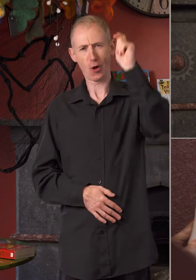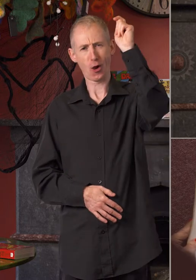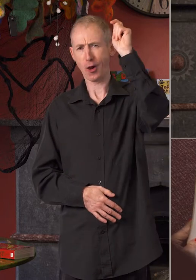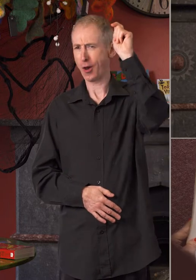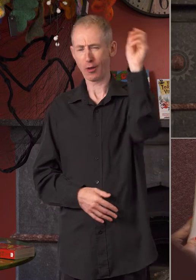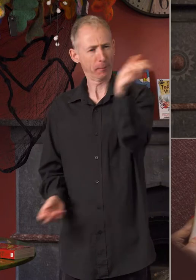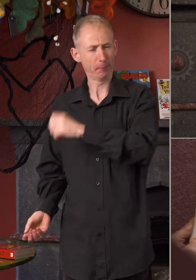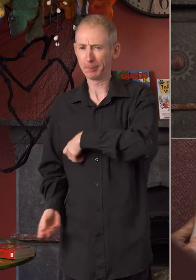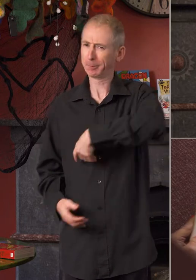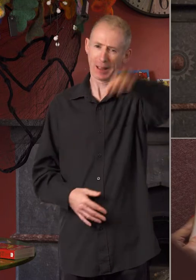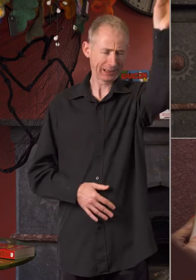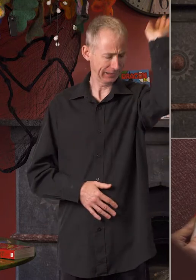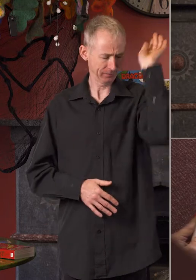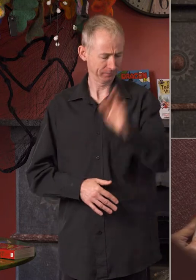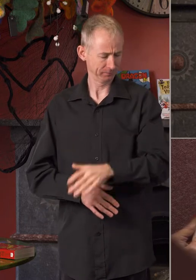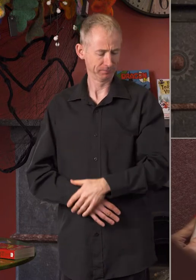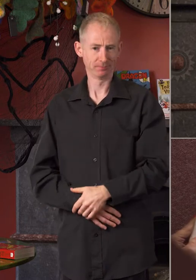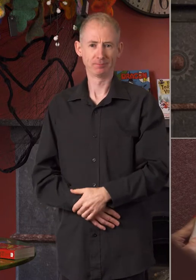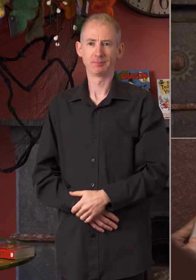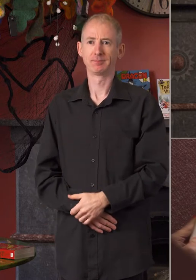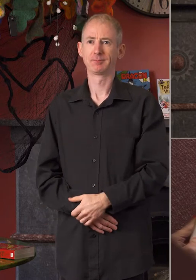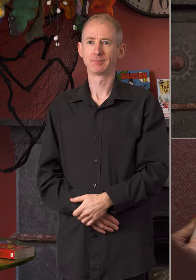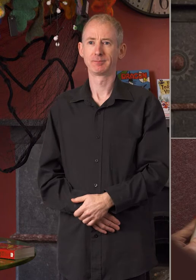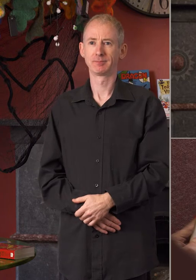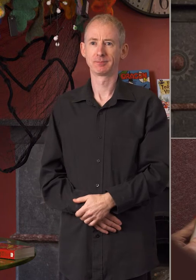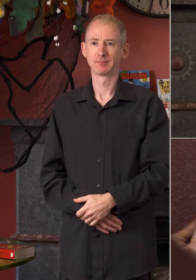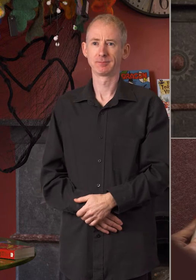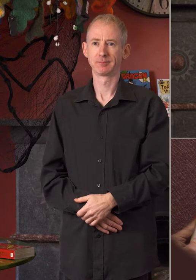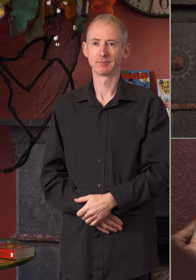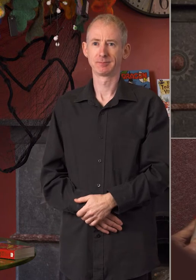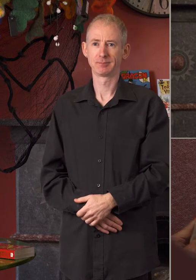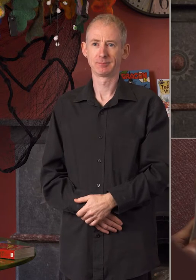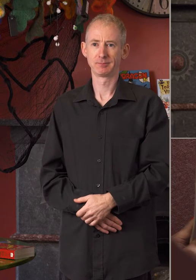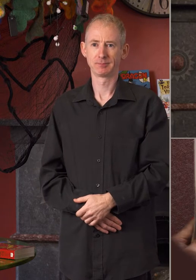He was too tall so I sent him back.